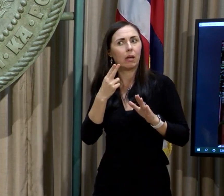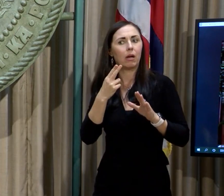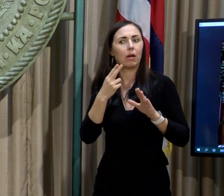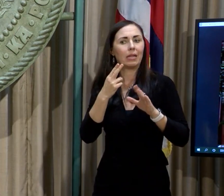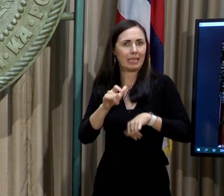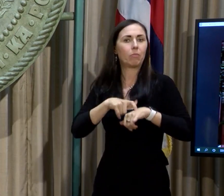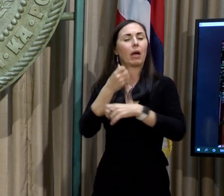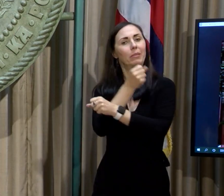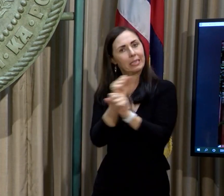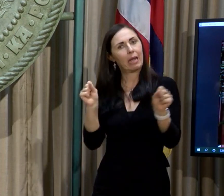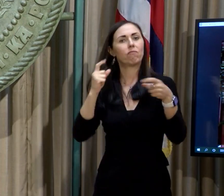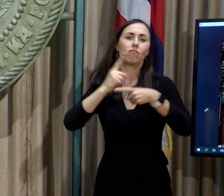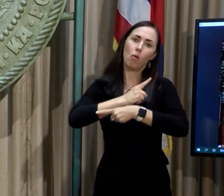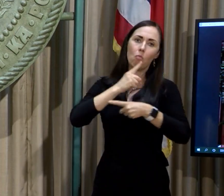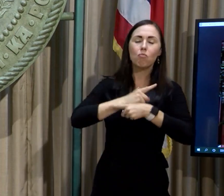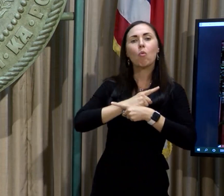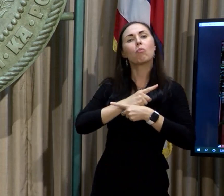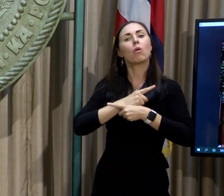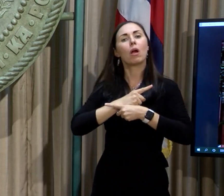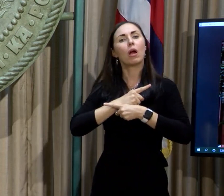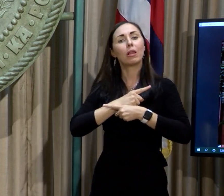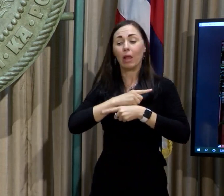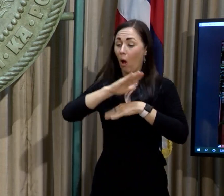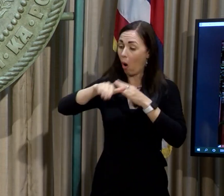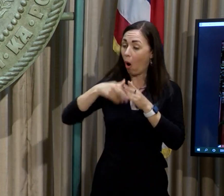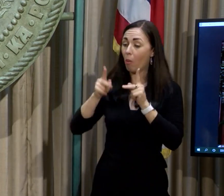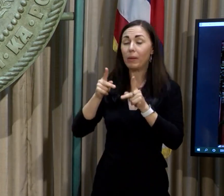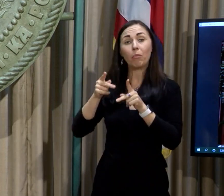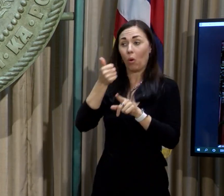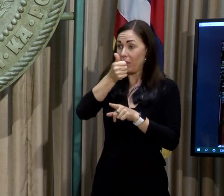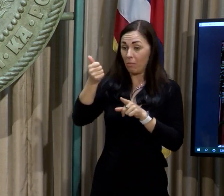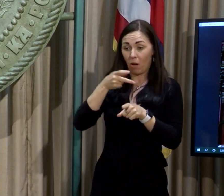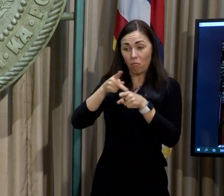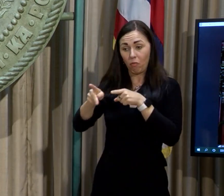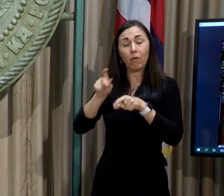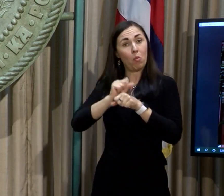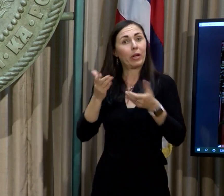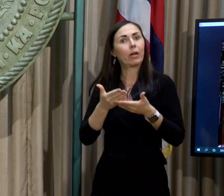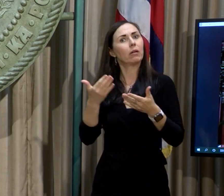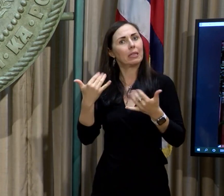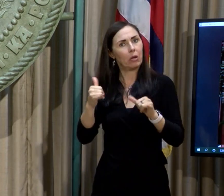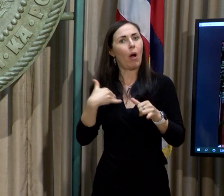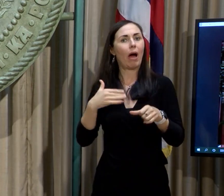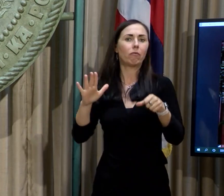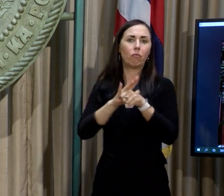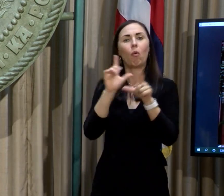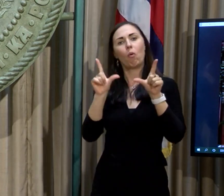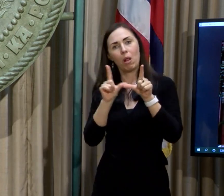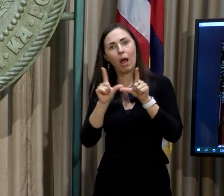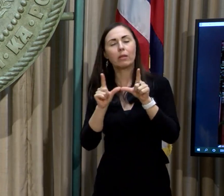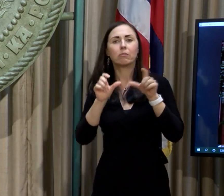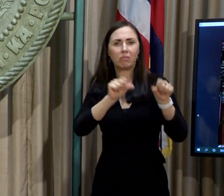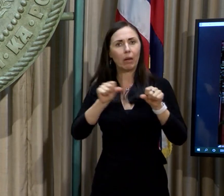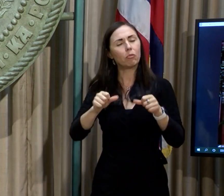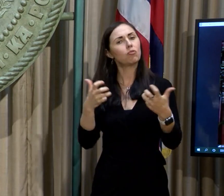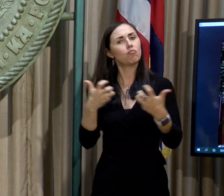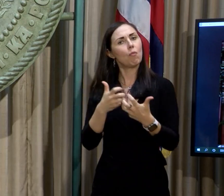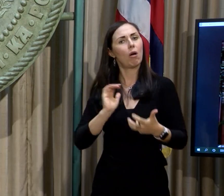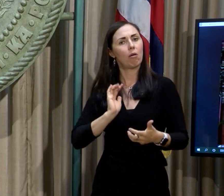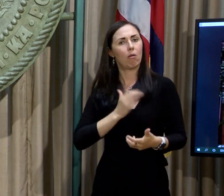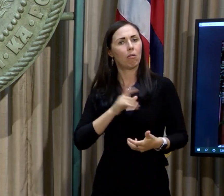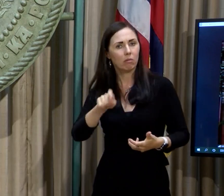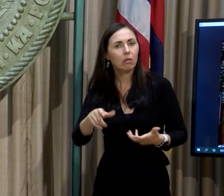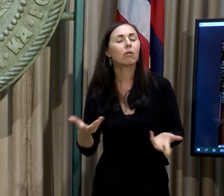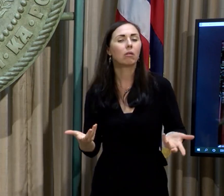make sure that all the professionals who come to work here are fully licensed and capable. So